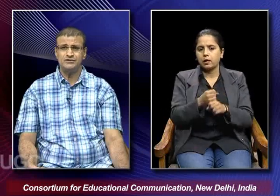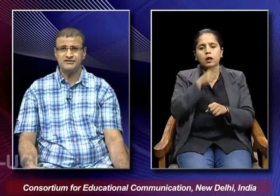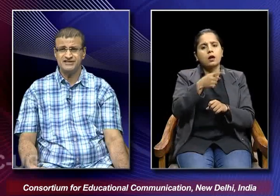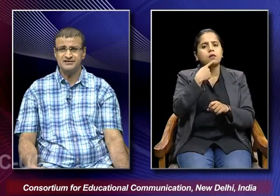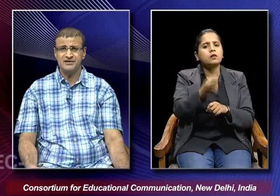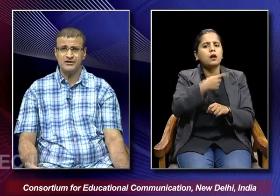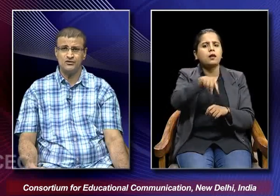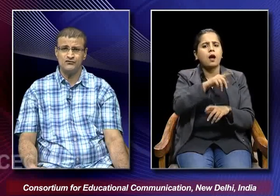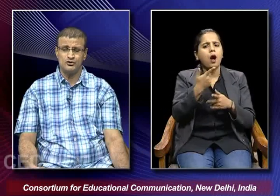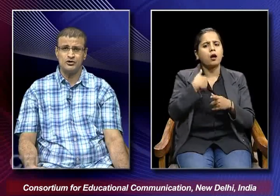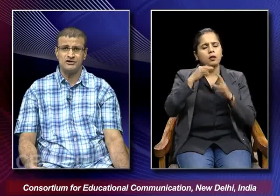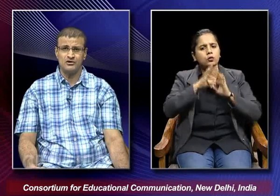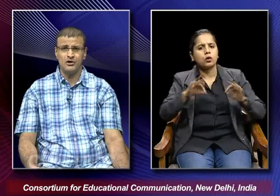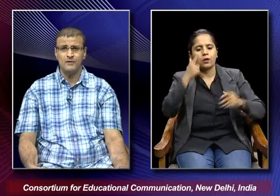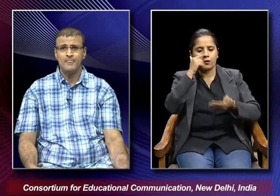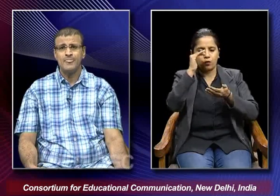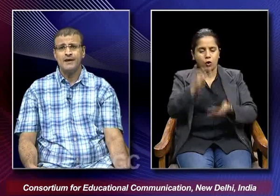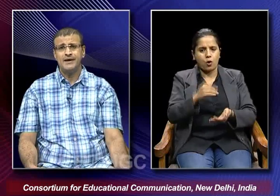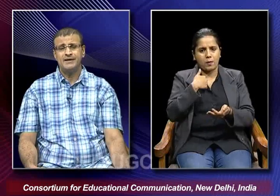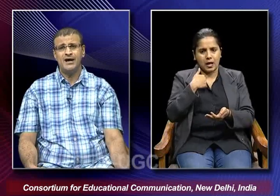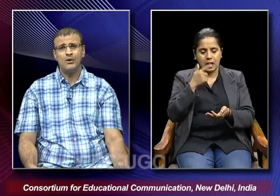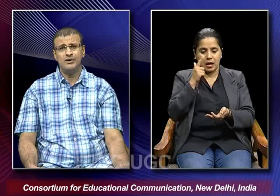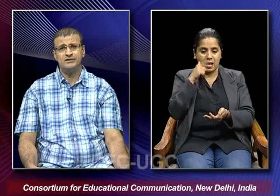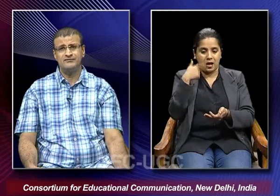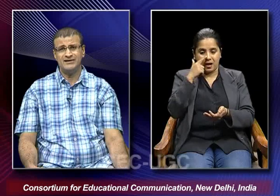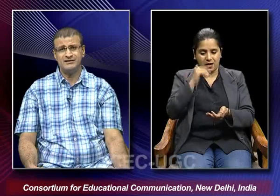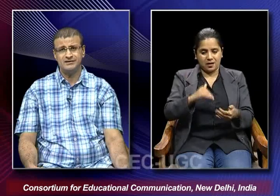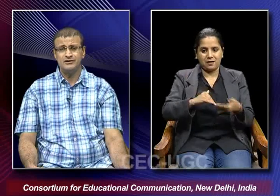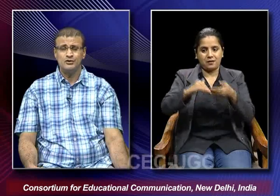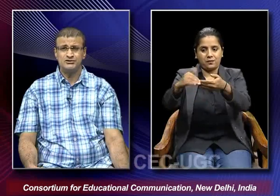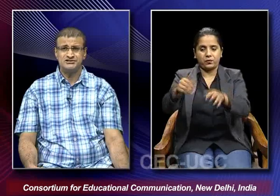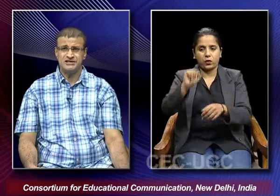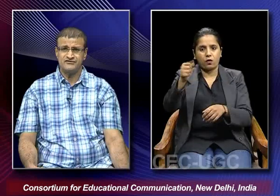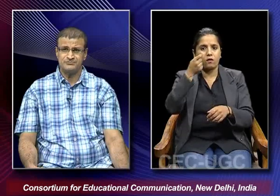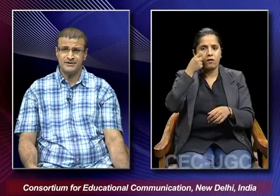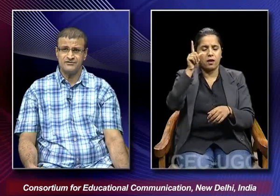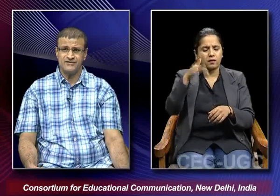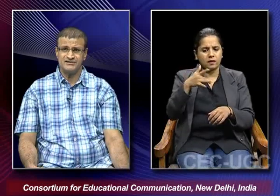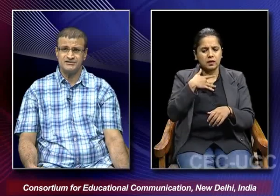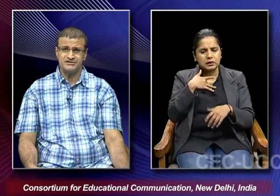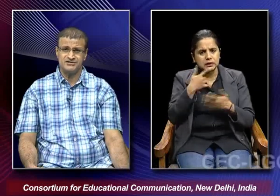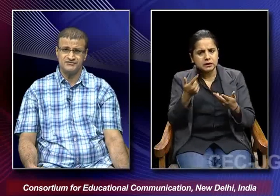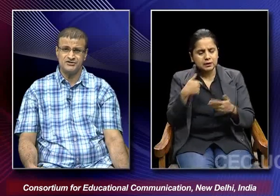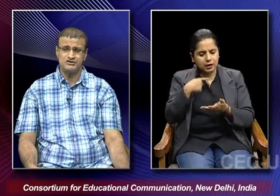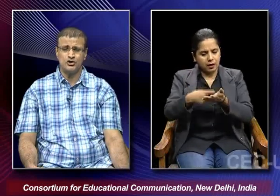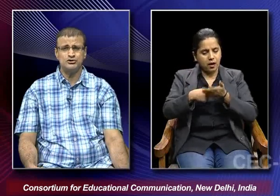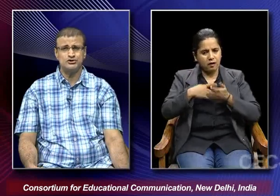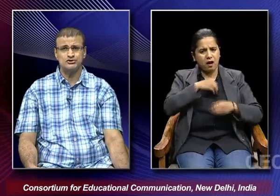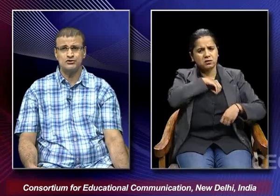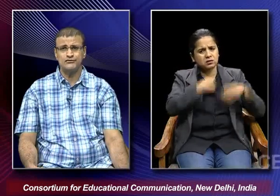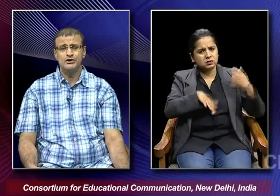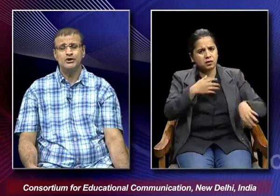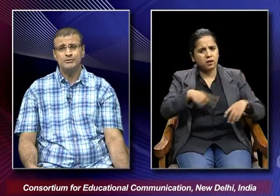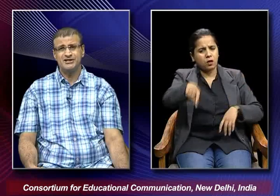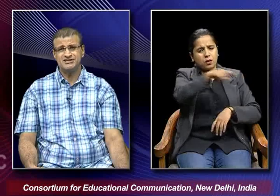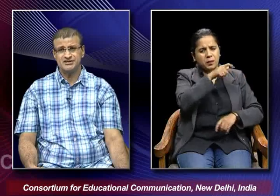plight of a gentle and a hopeful daughter-in-law and how her father who is a self-respecting father suffers all sorts